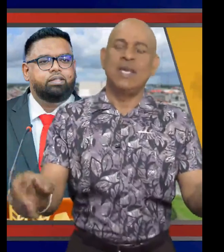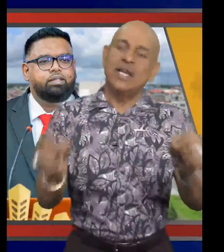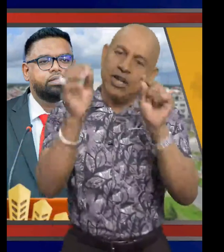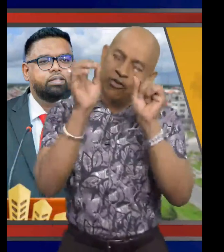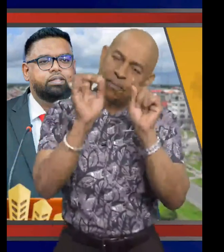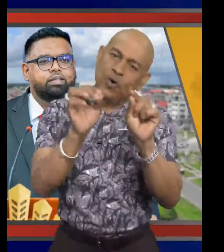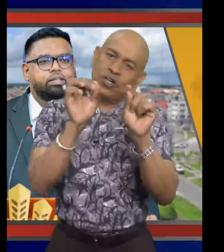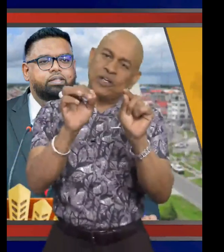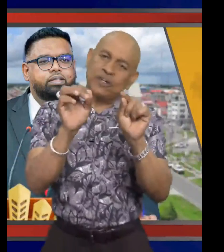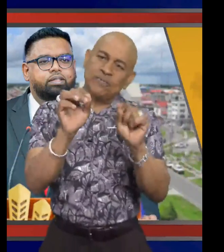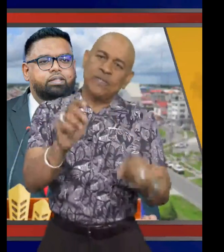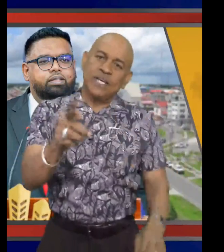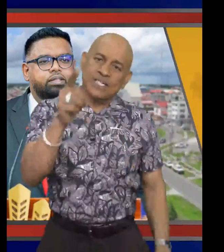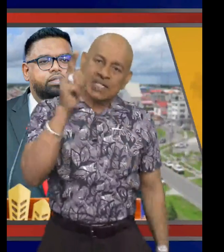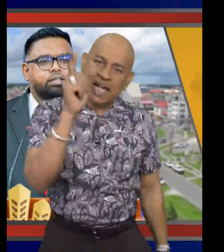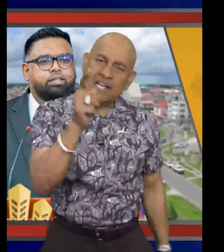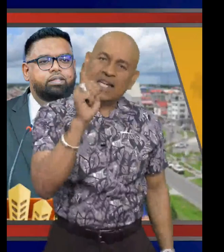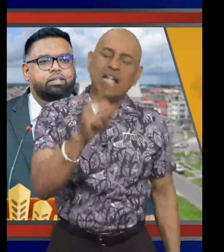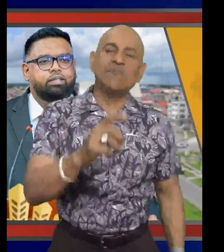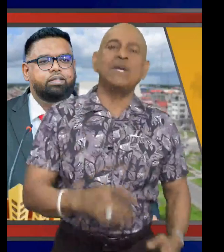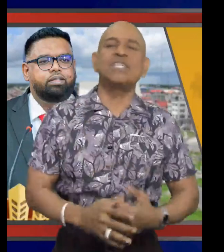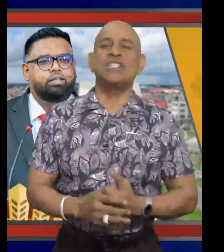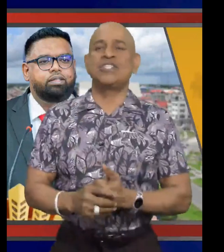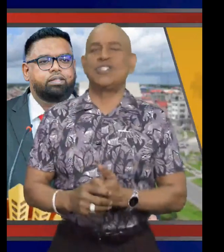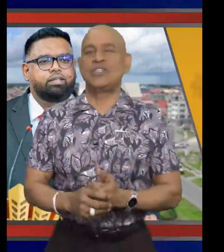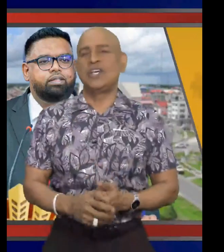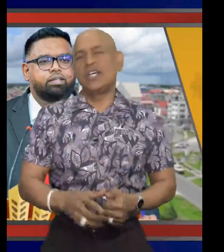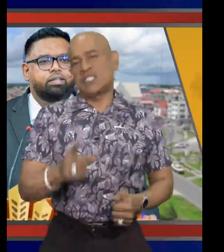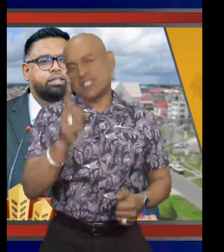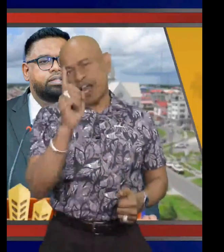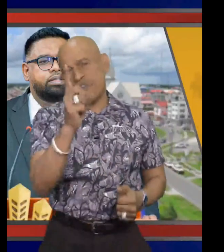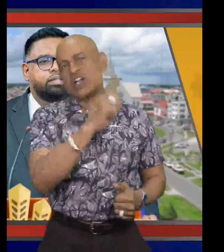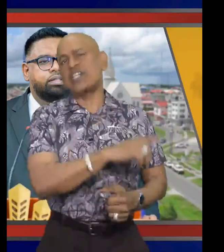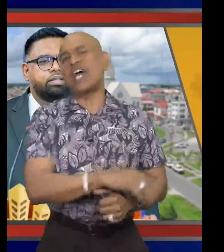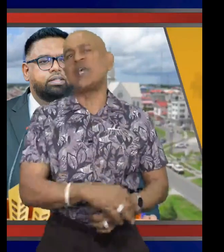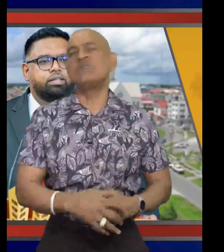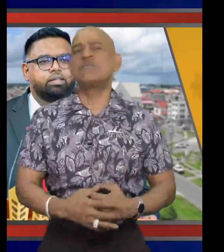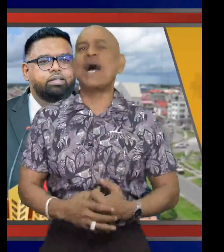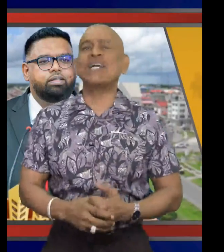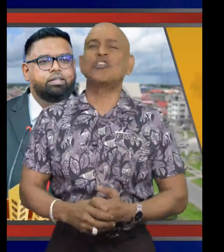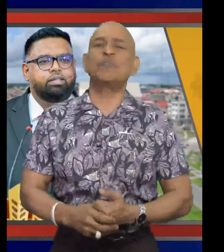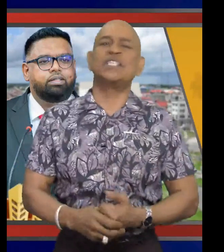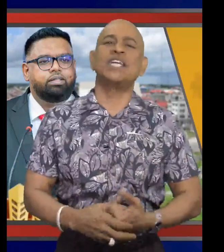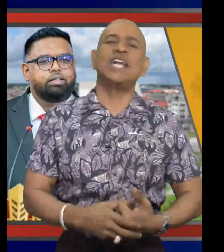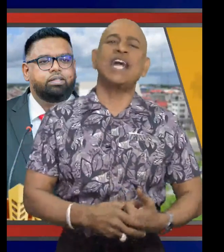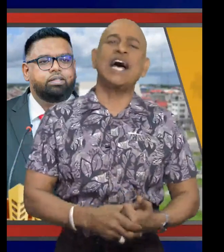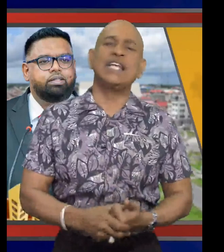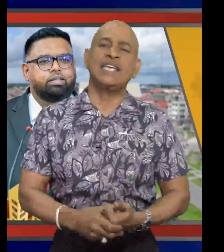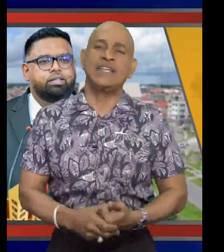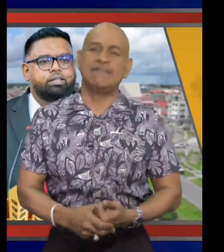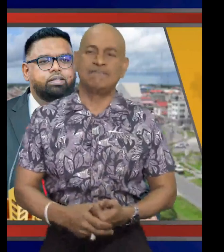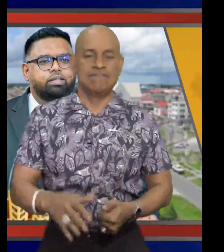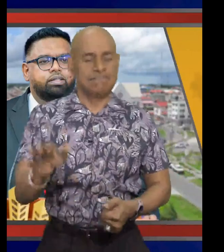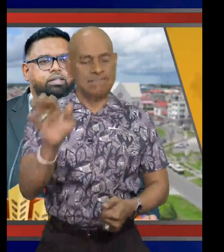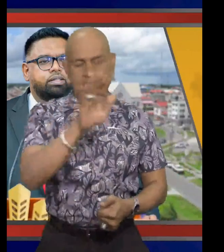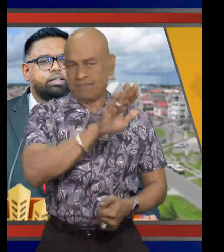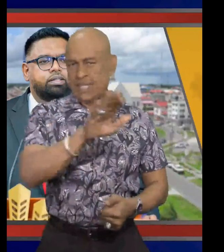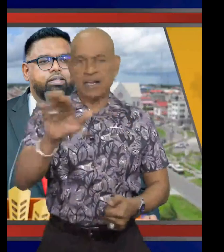The reporter sent that message several times back to President Ali,